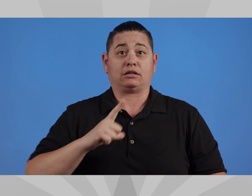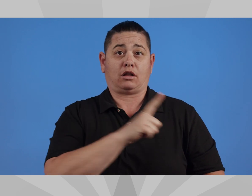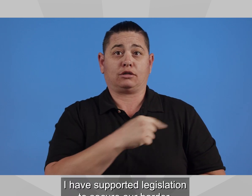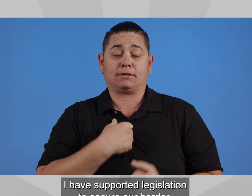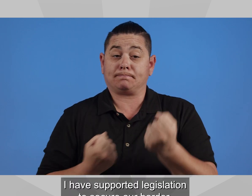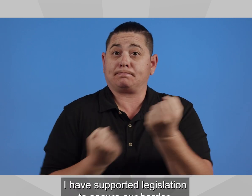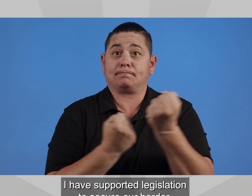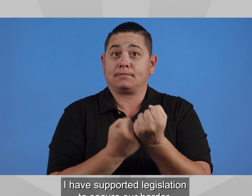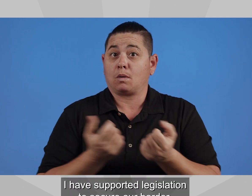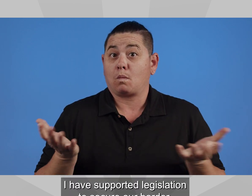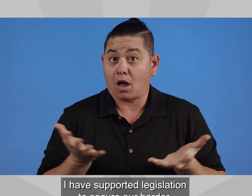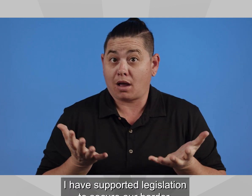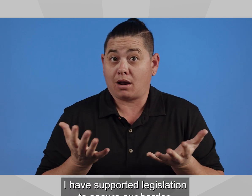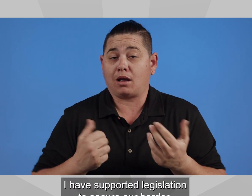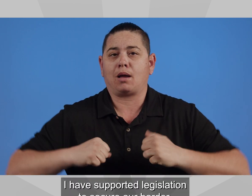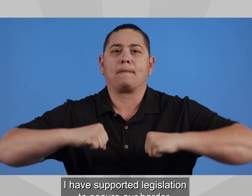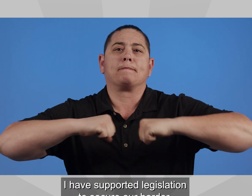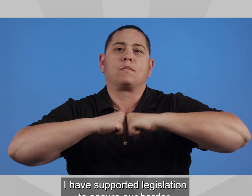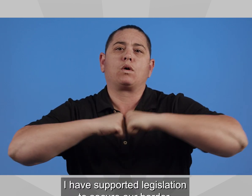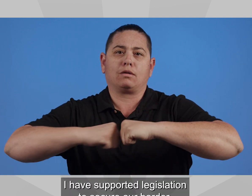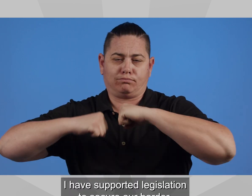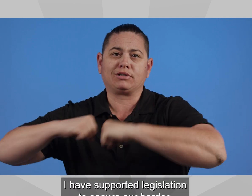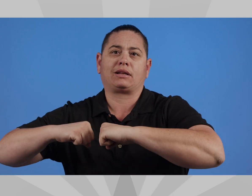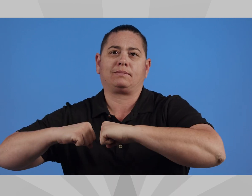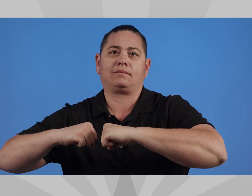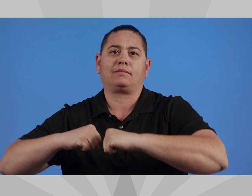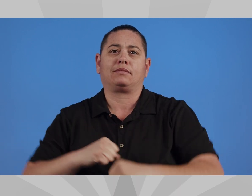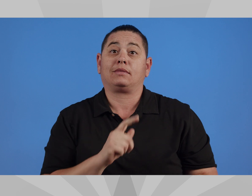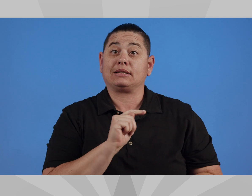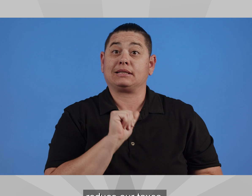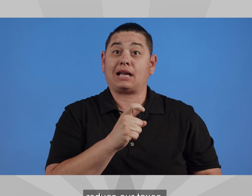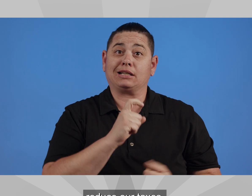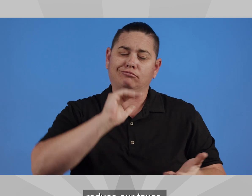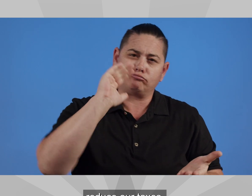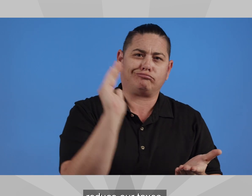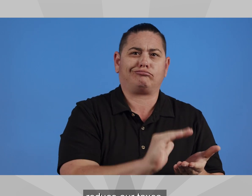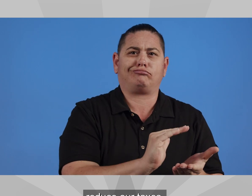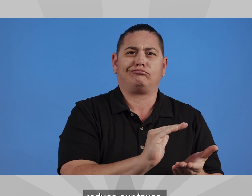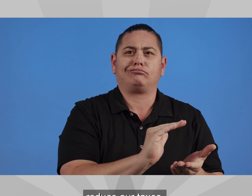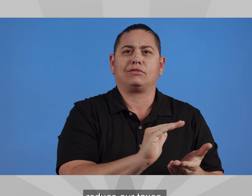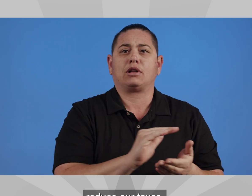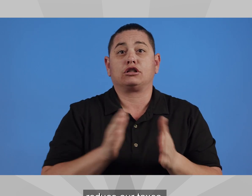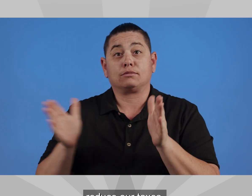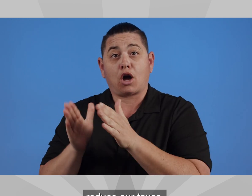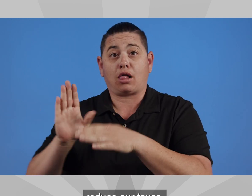I have supported legislation to secure our border. Reduce our taxes.